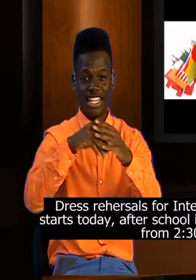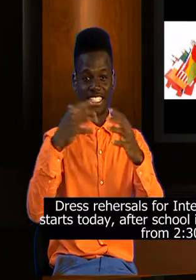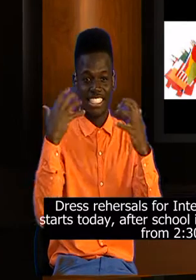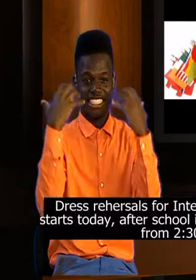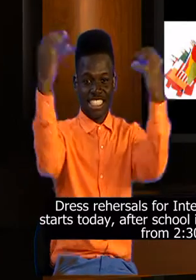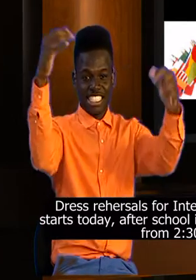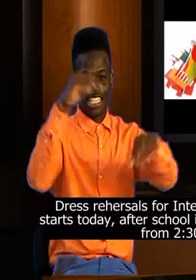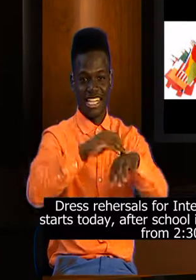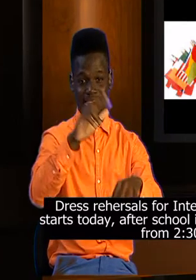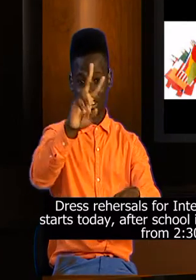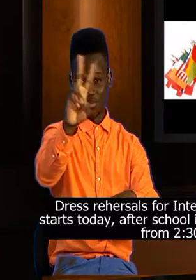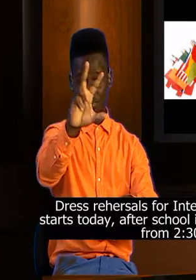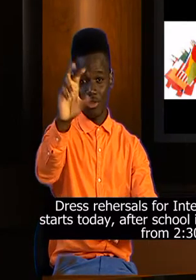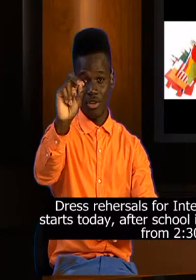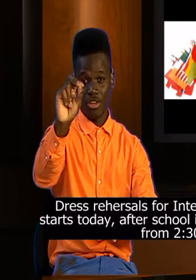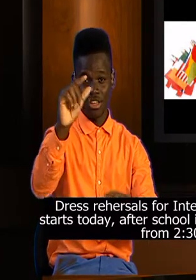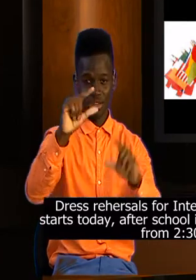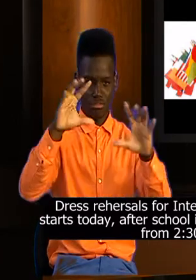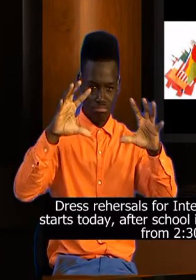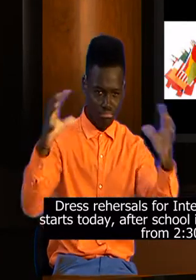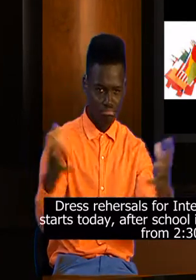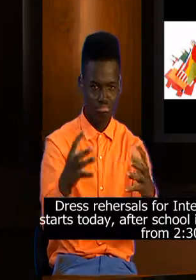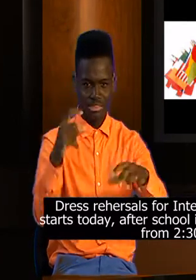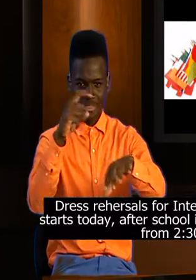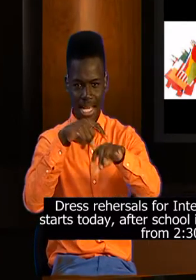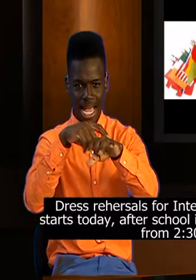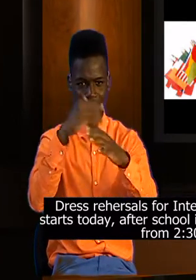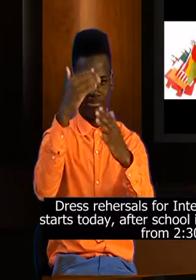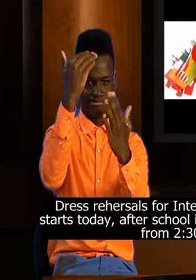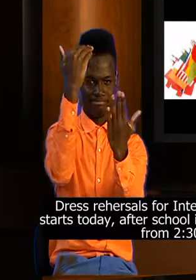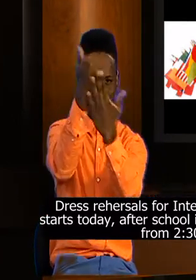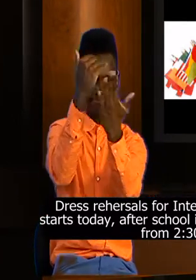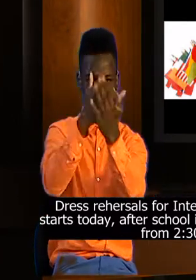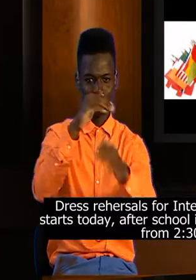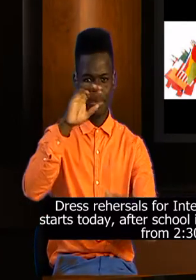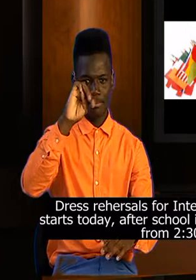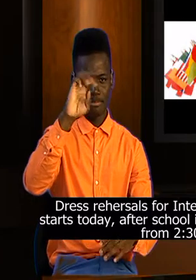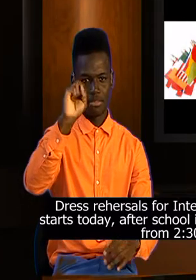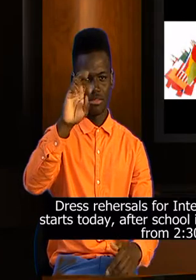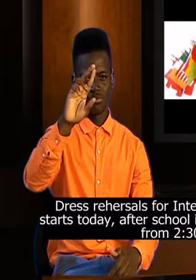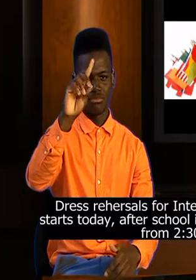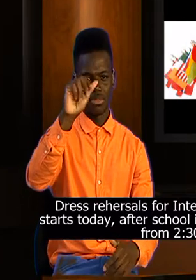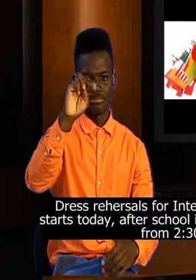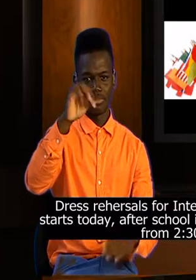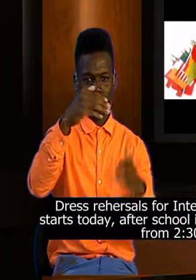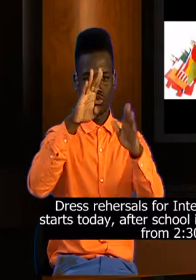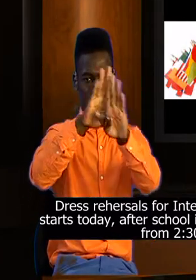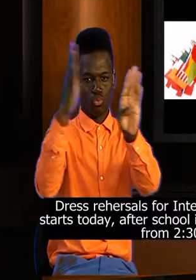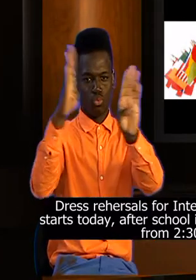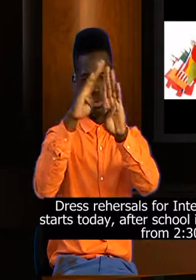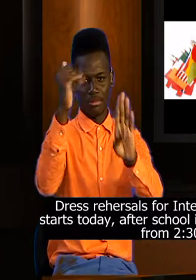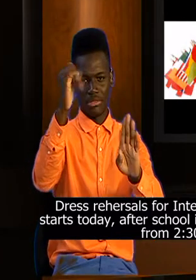Keep in the auditorium at 2.30 p.m. Groups and times to meet are listed on Ms. Rudman's door,